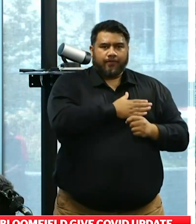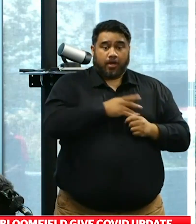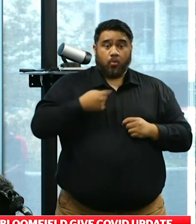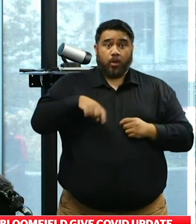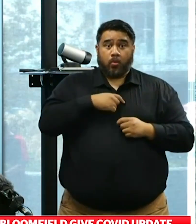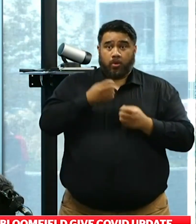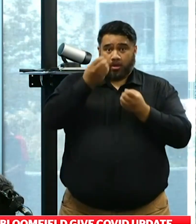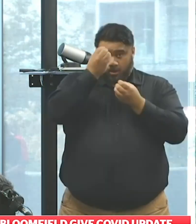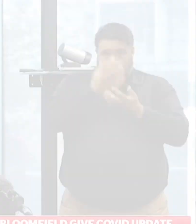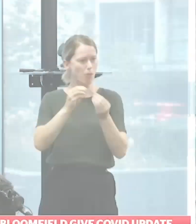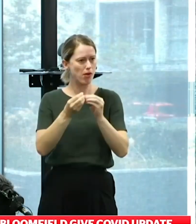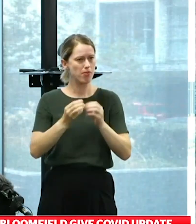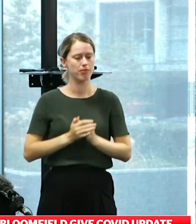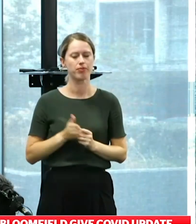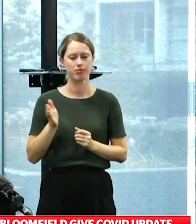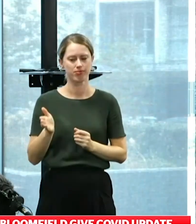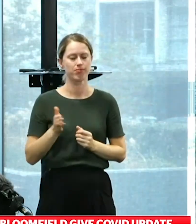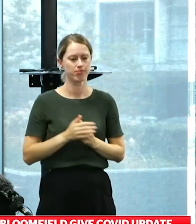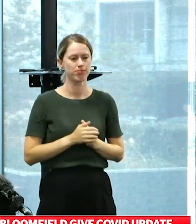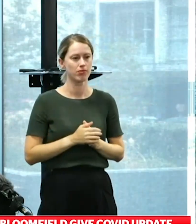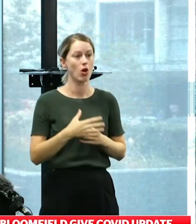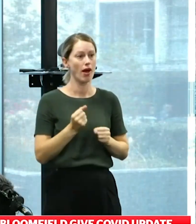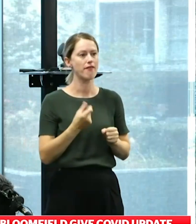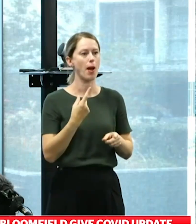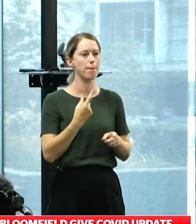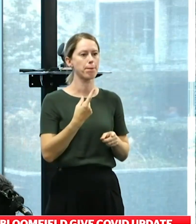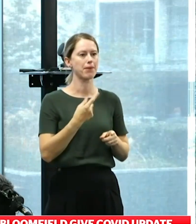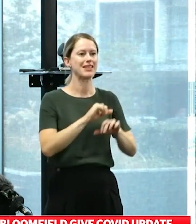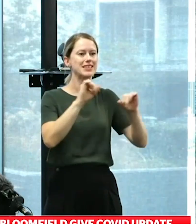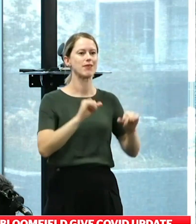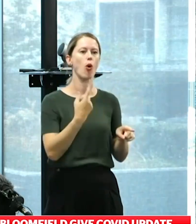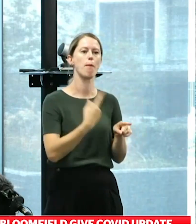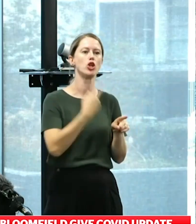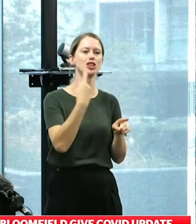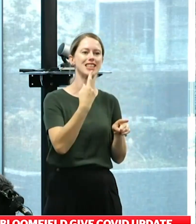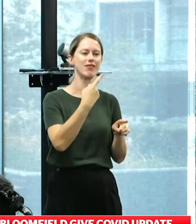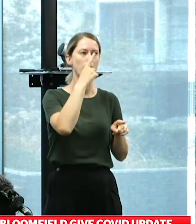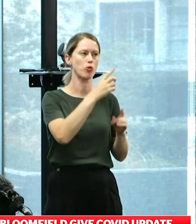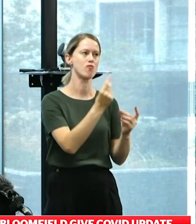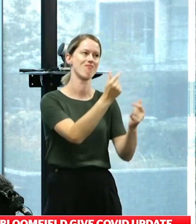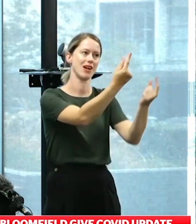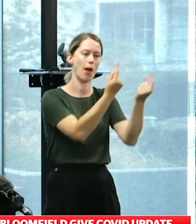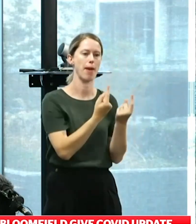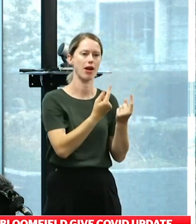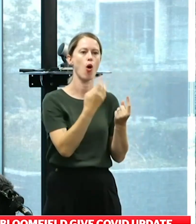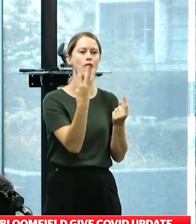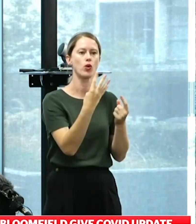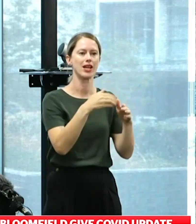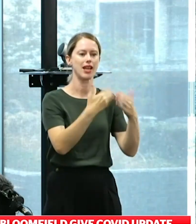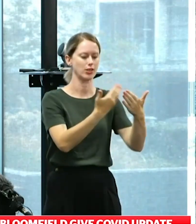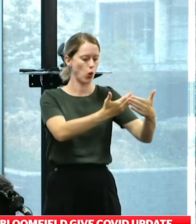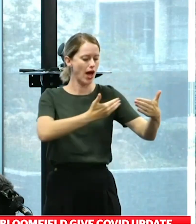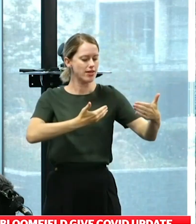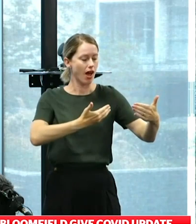changing up that system on Thursday. We do have an emergency allocation system that can issue people a spot within 14 days.